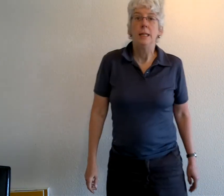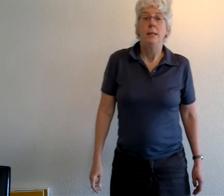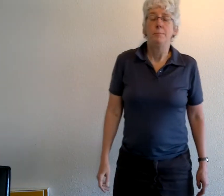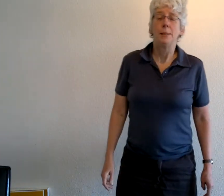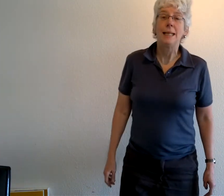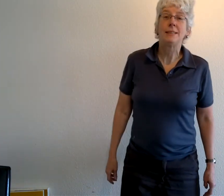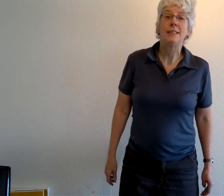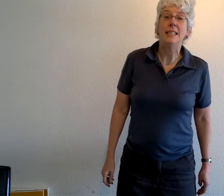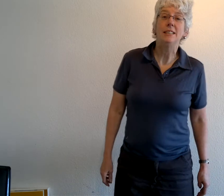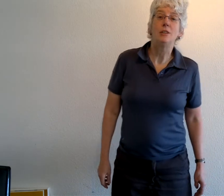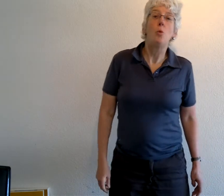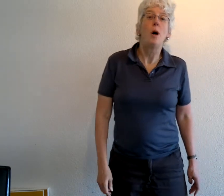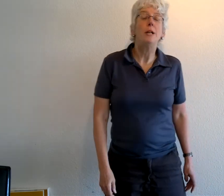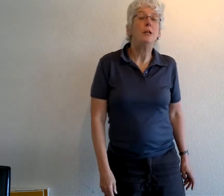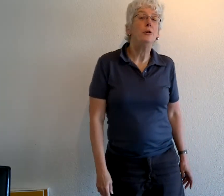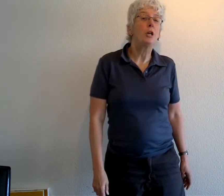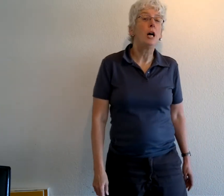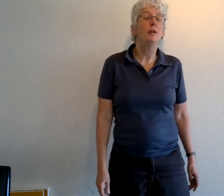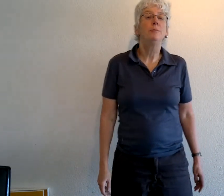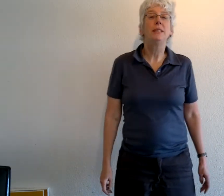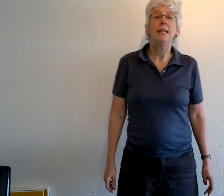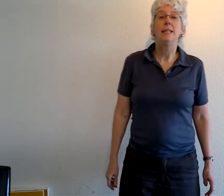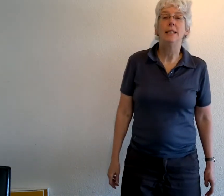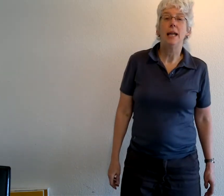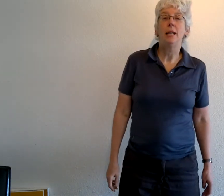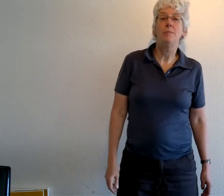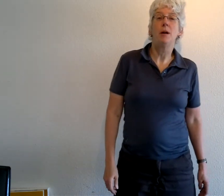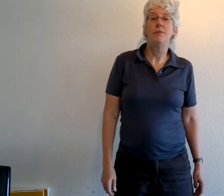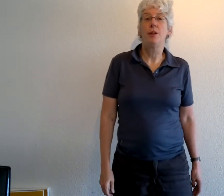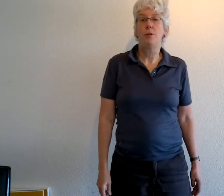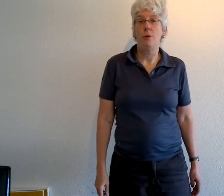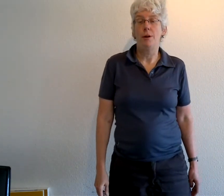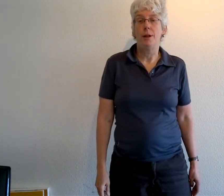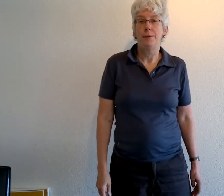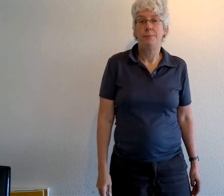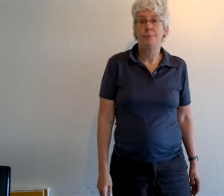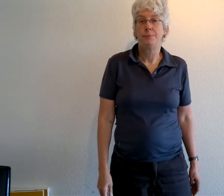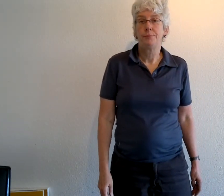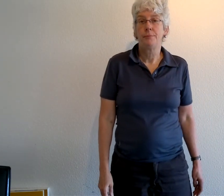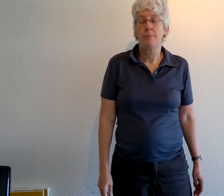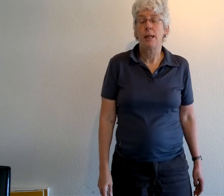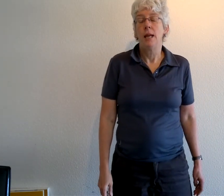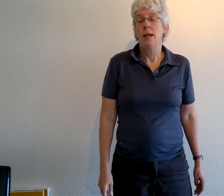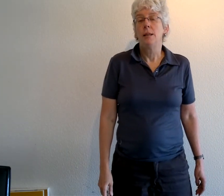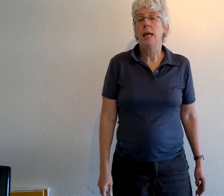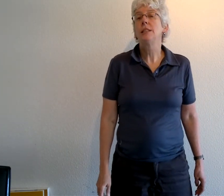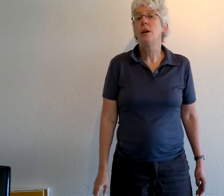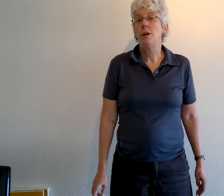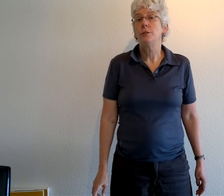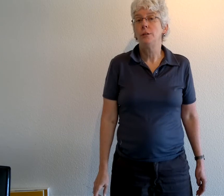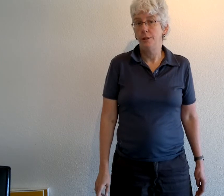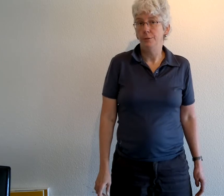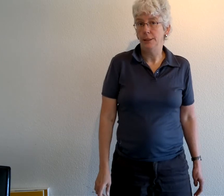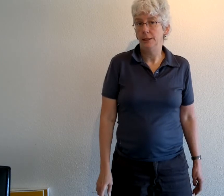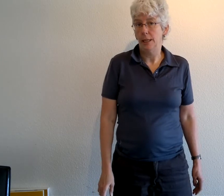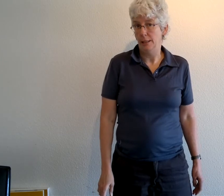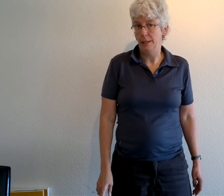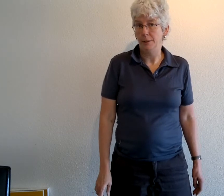blessed is the one who comes in the name of the Lord that's hard to do in sign language